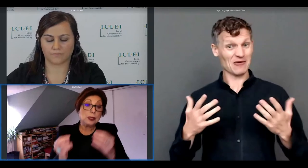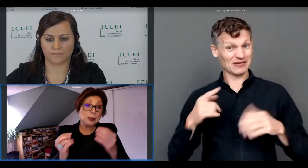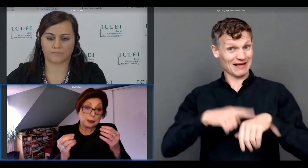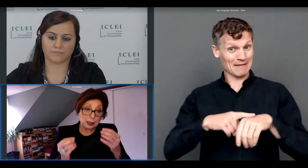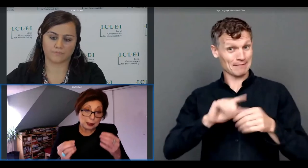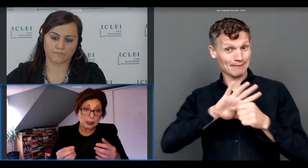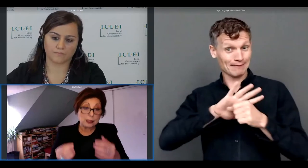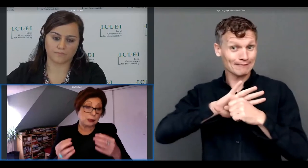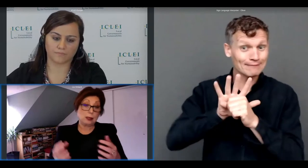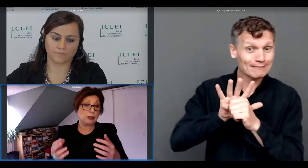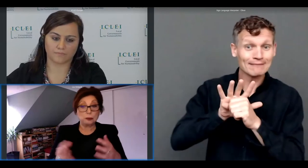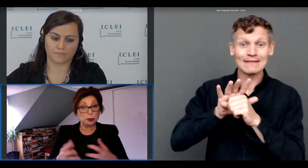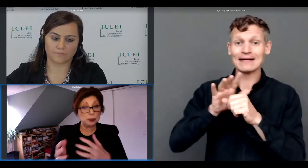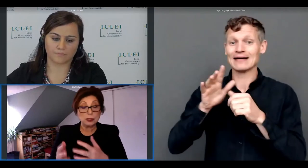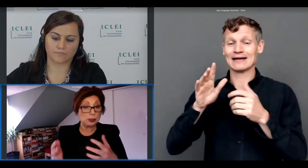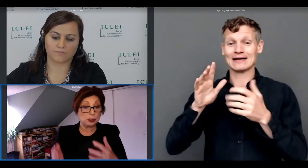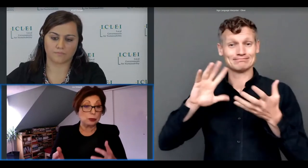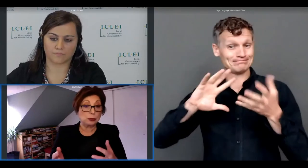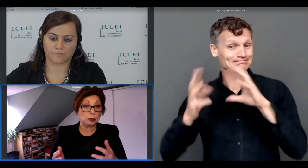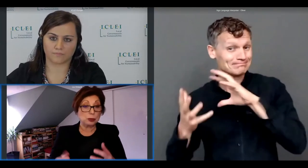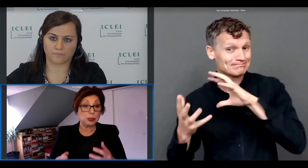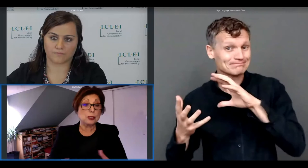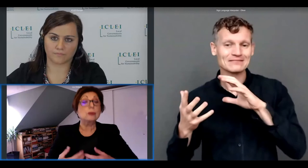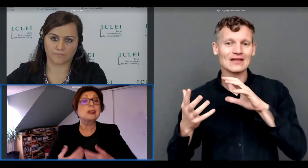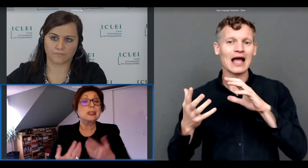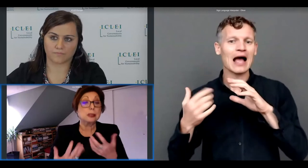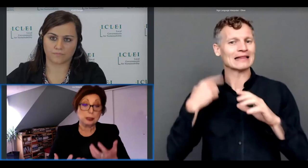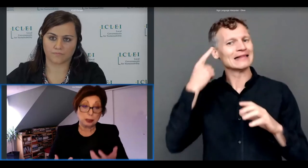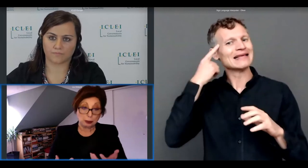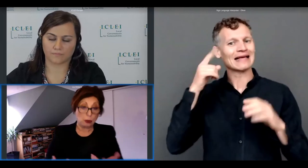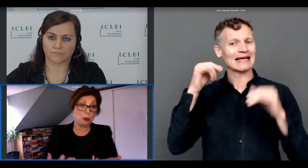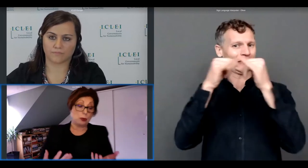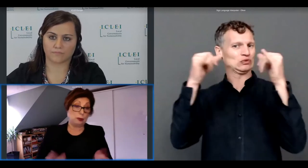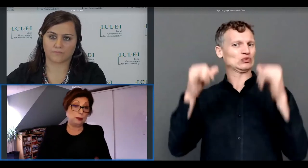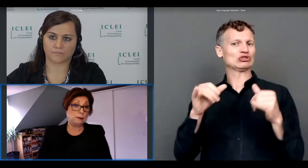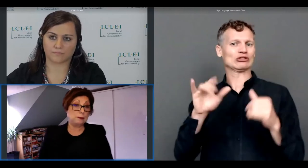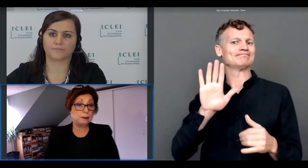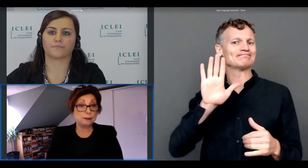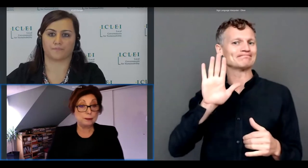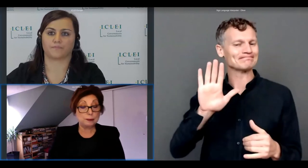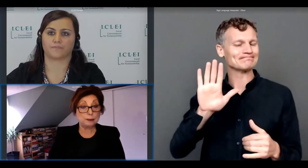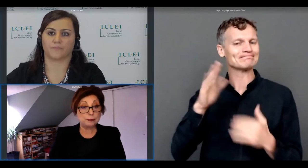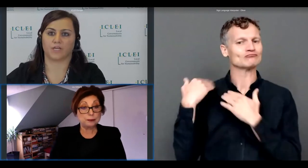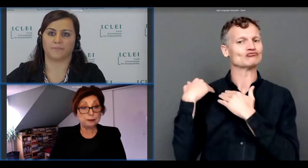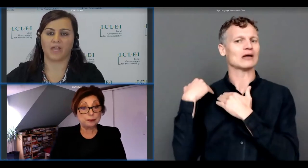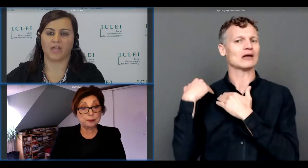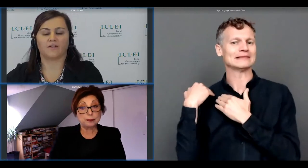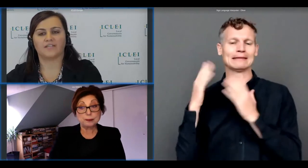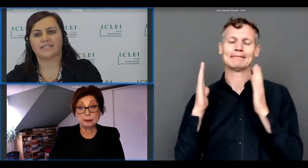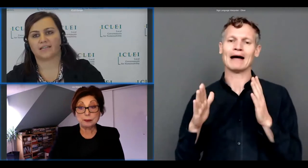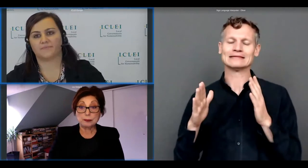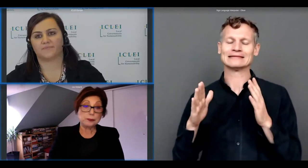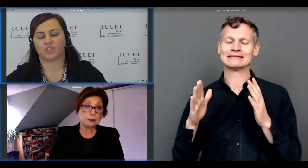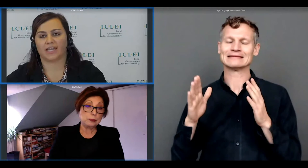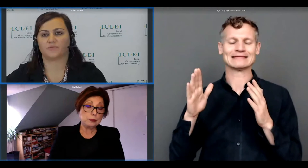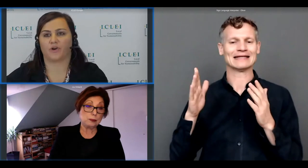there is a task for these institutions which is to rethink their role yeah there is